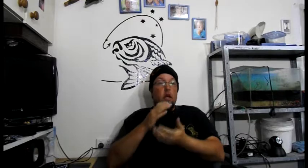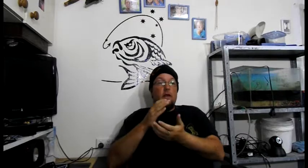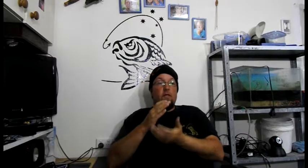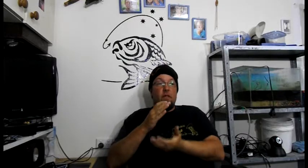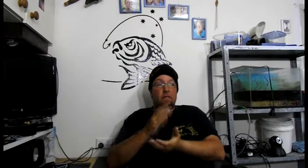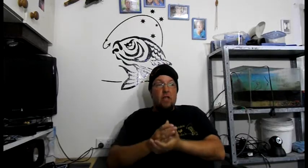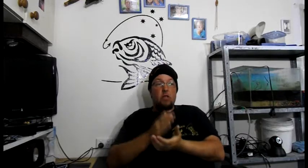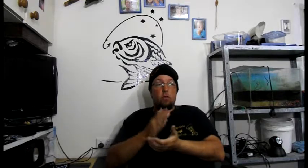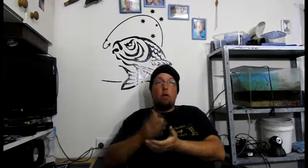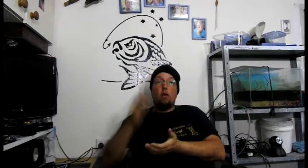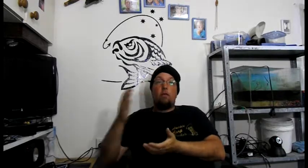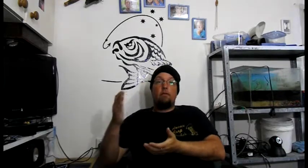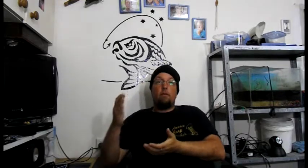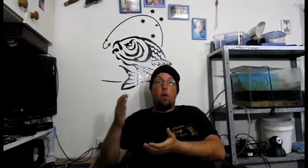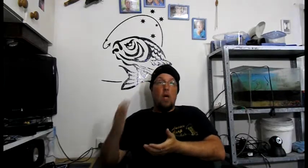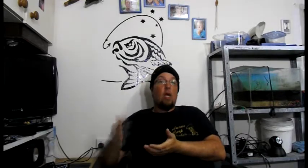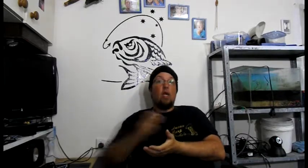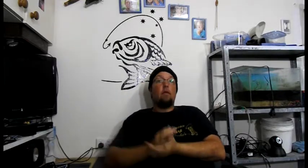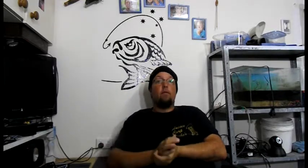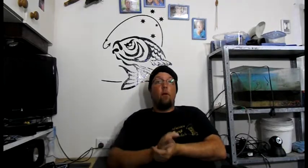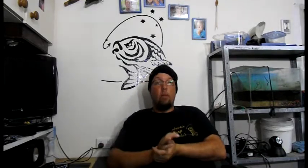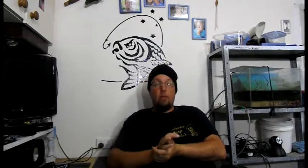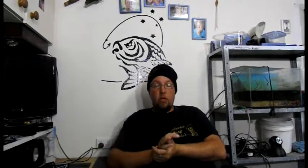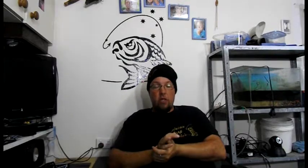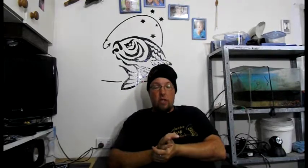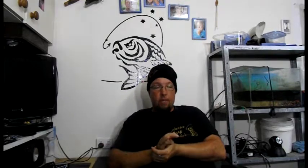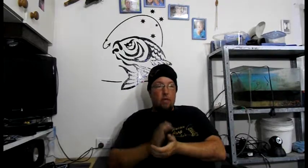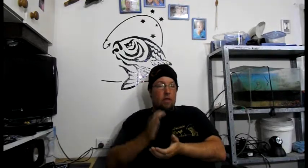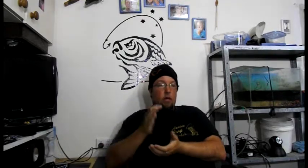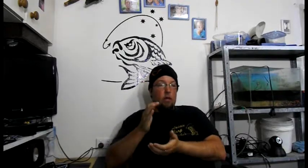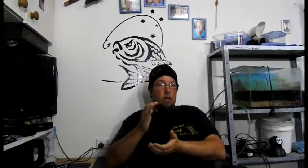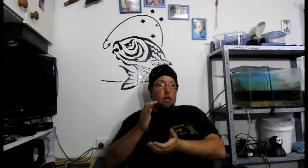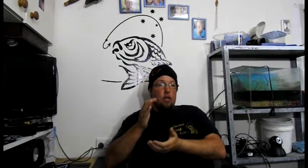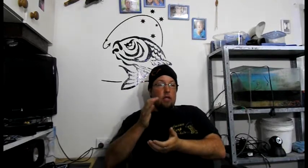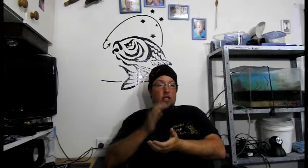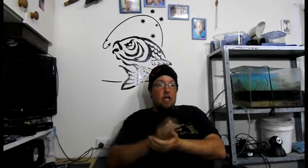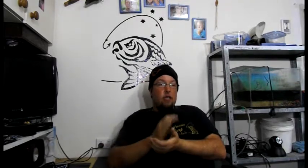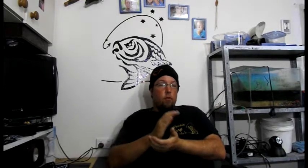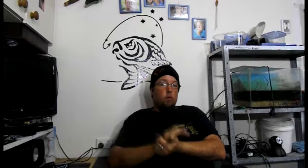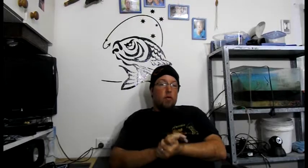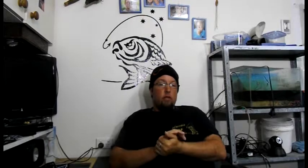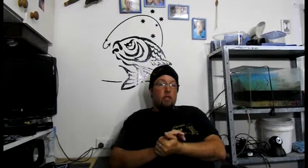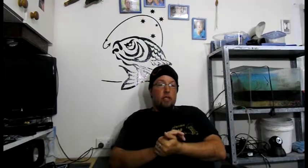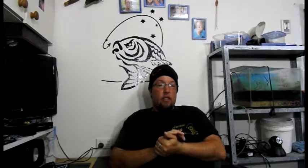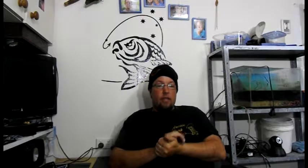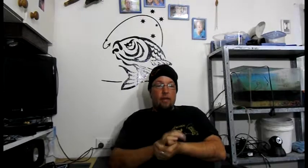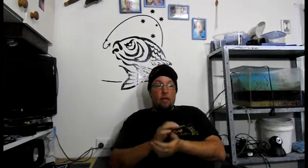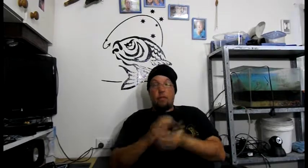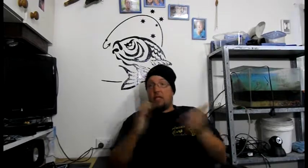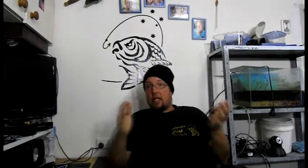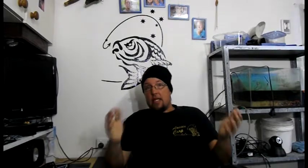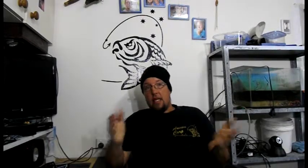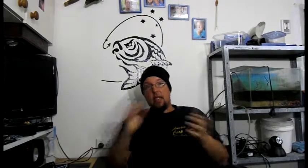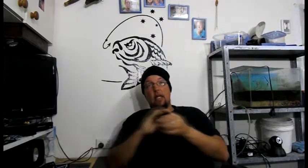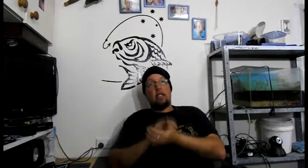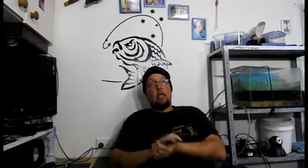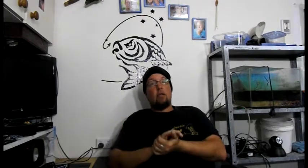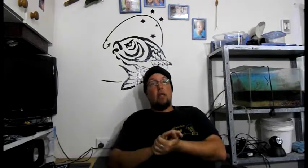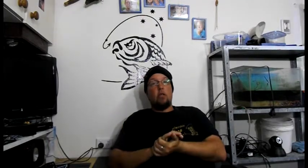The fish will quickly form an immunity. So yes, it will kill 60 to 70 percent, yes that's going to be a